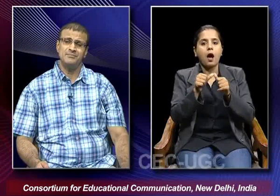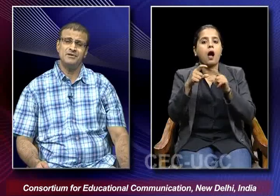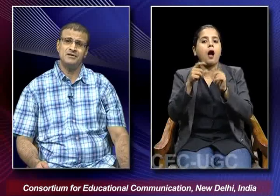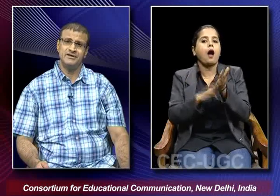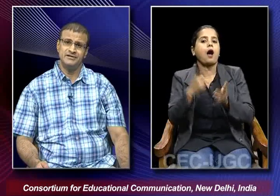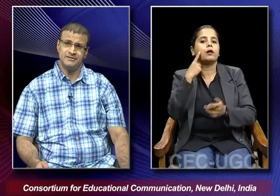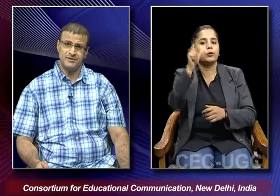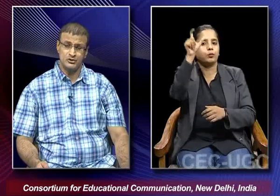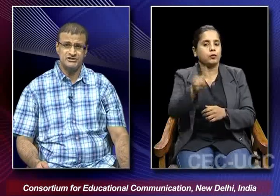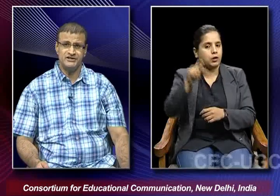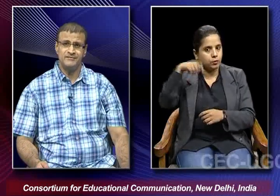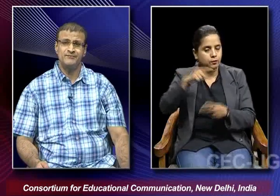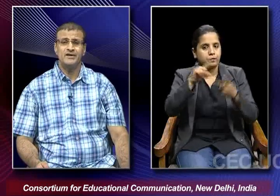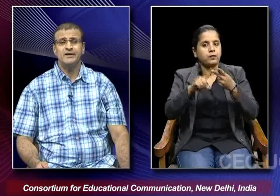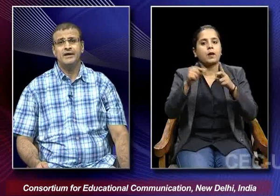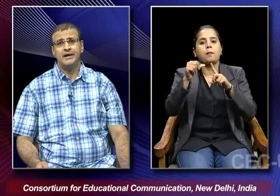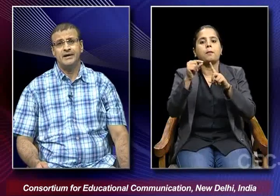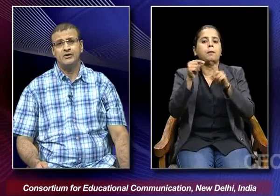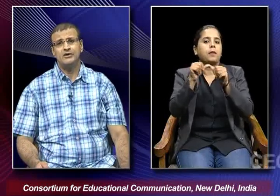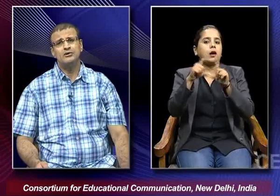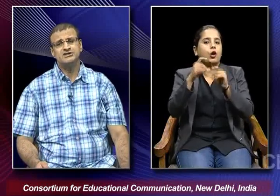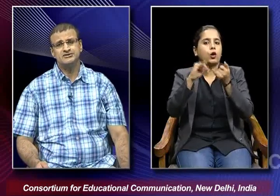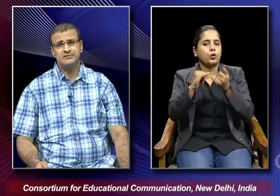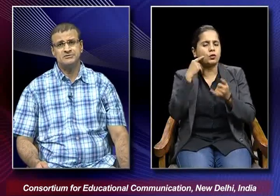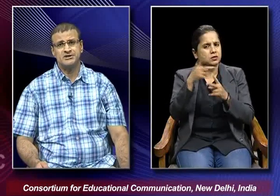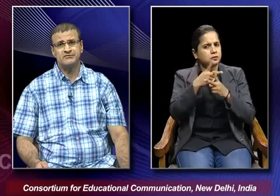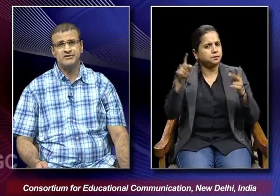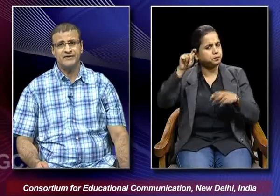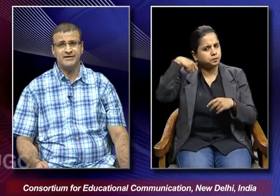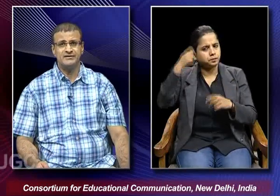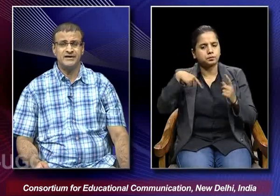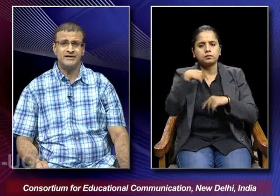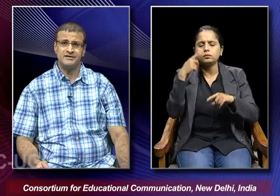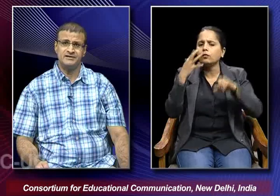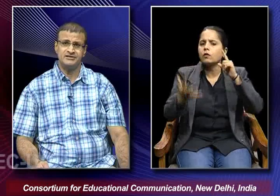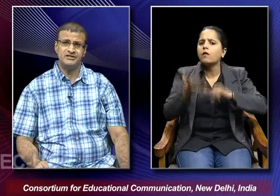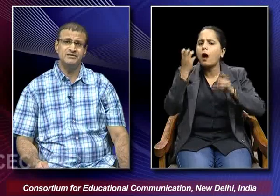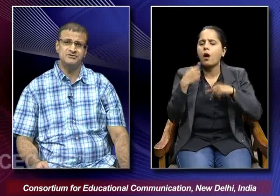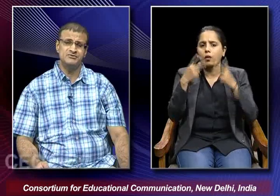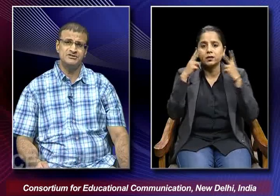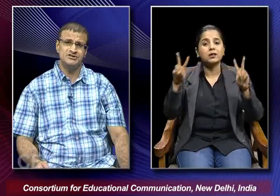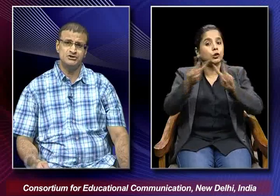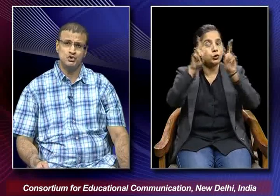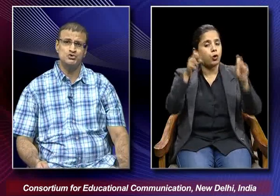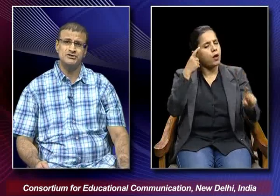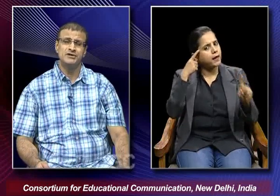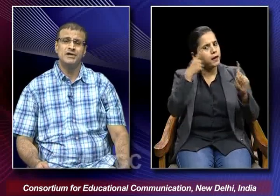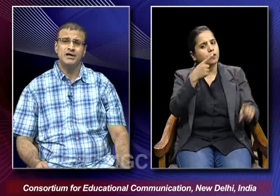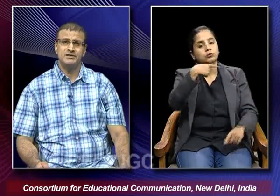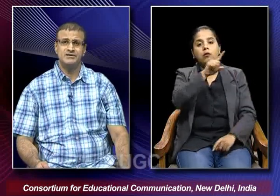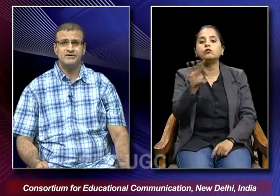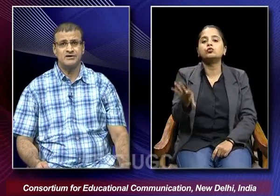example then Padoci and in all these films we find that the themes which he chose